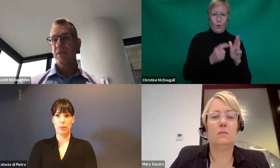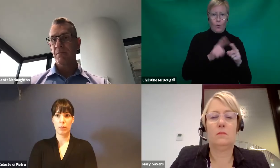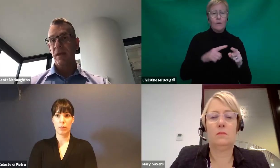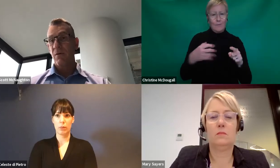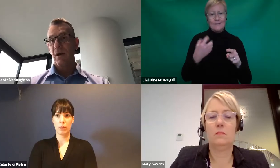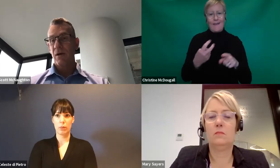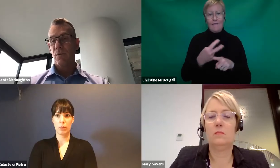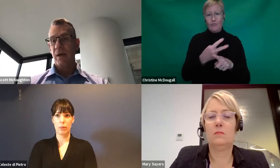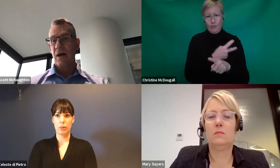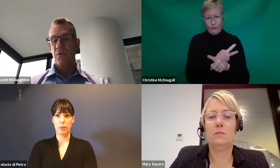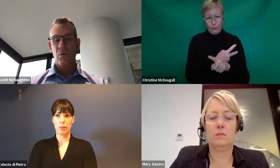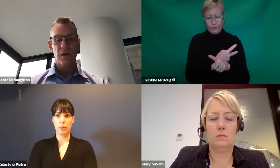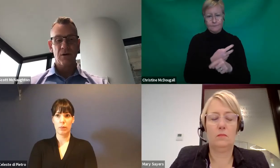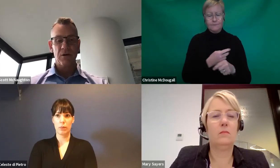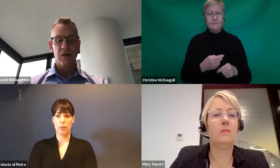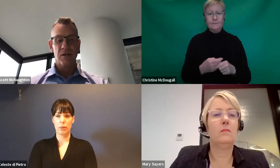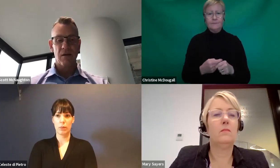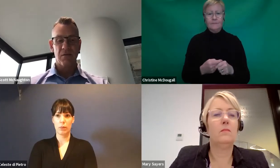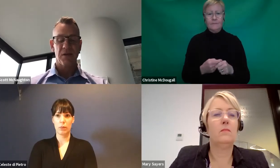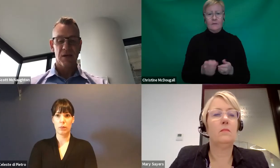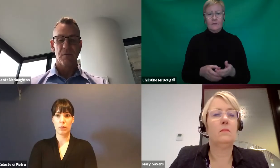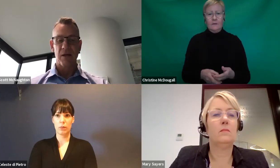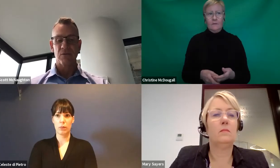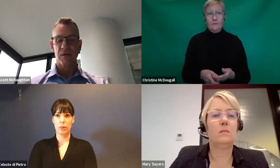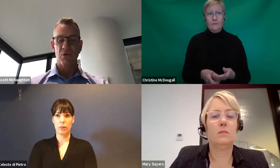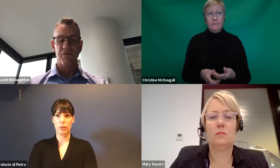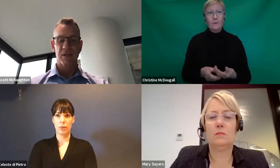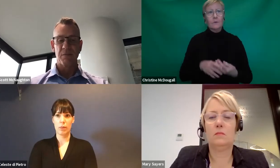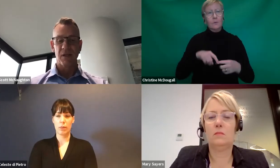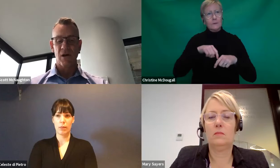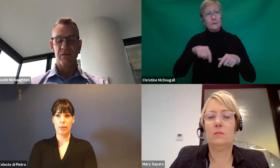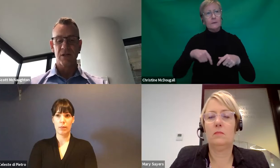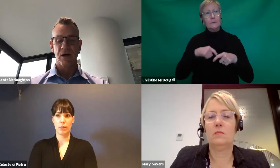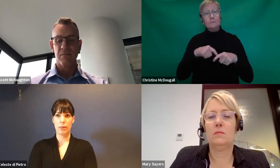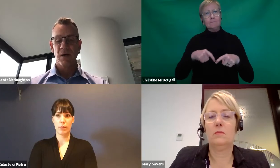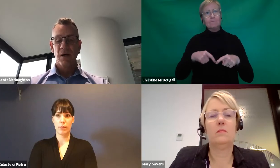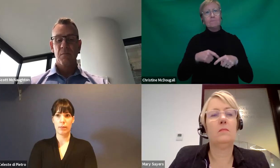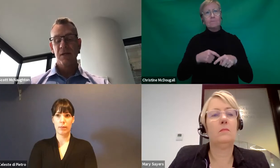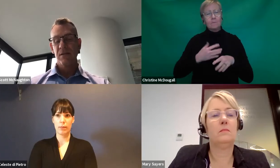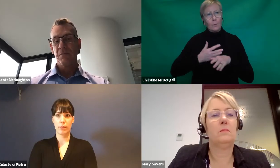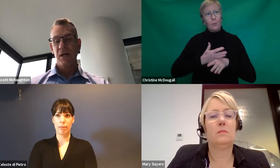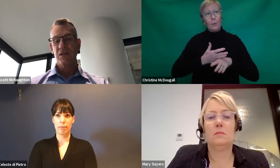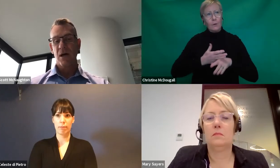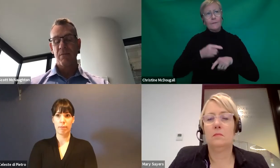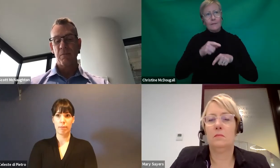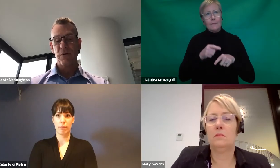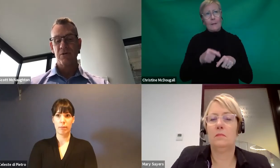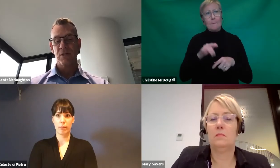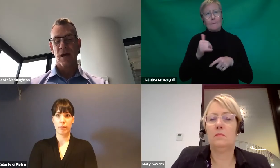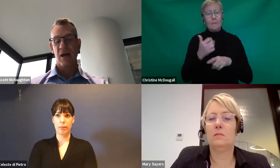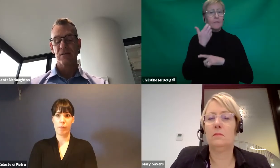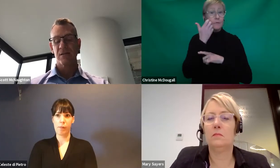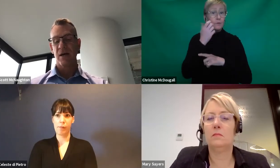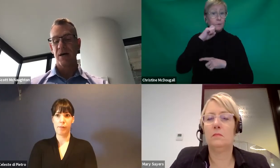This is something that we are working on and thinking about doing more flexibility over time. But in the meantime, if a